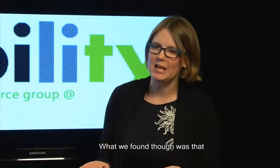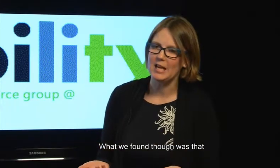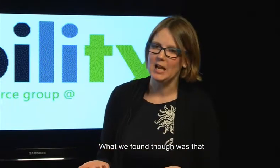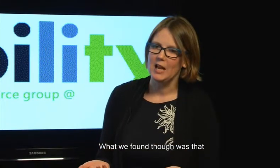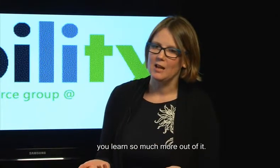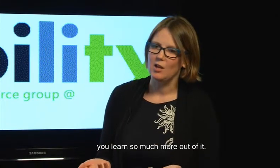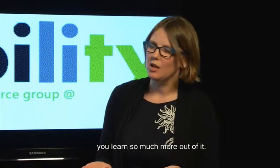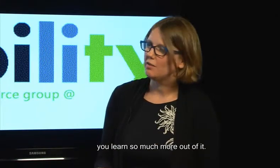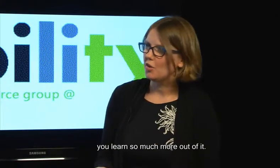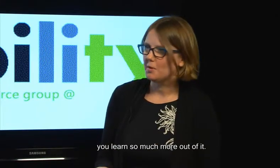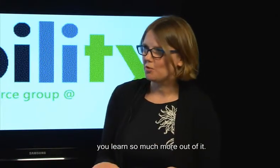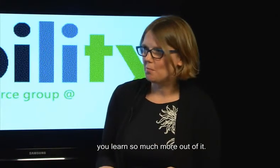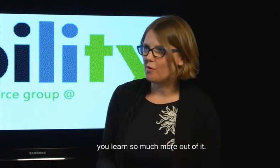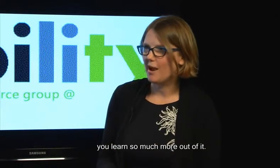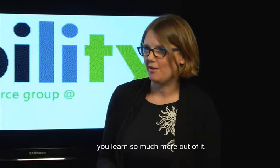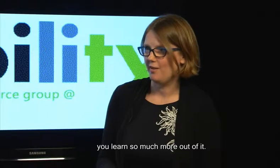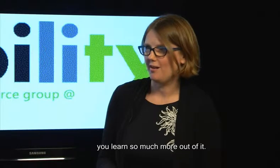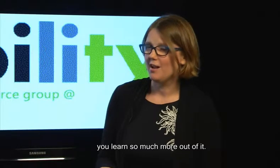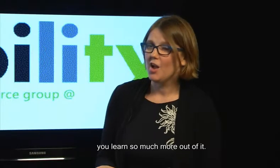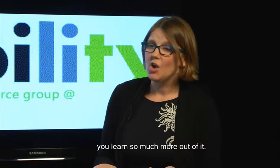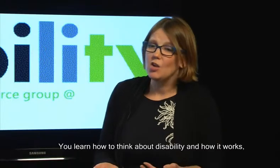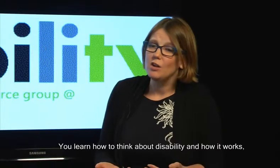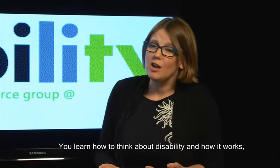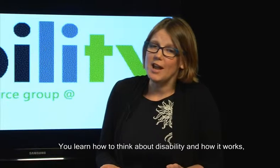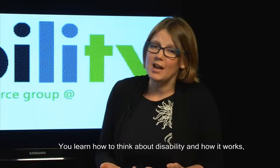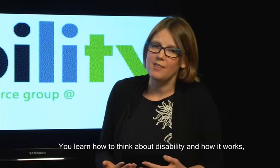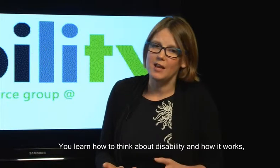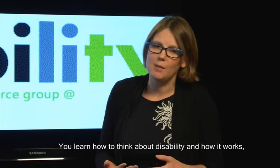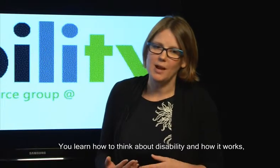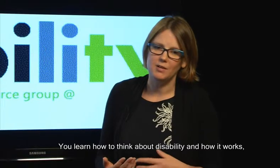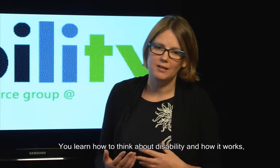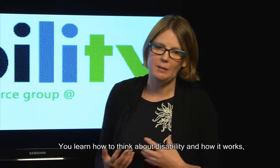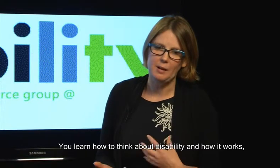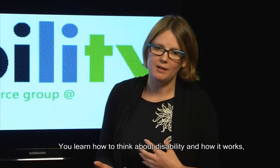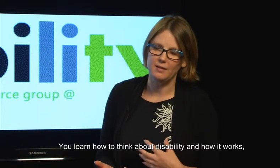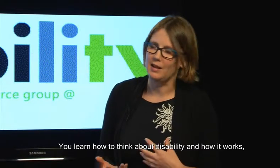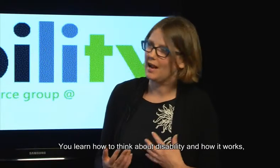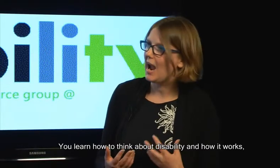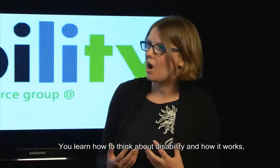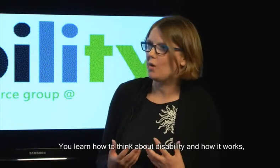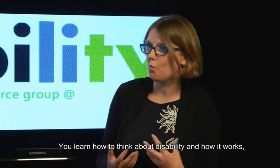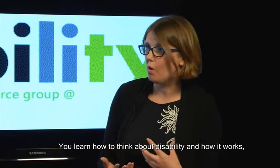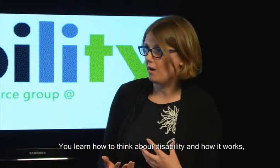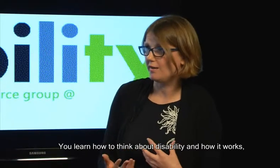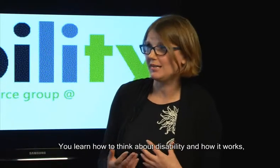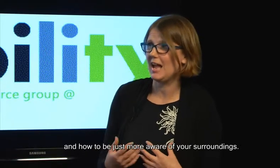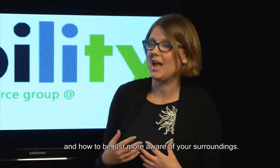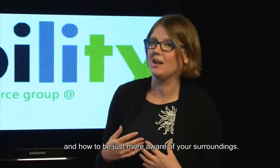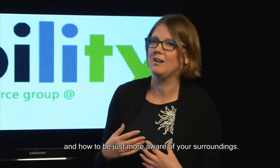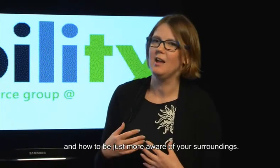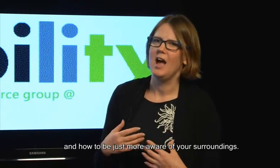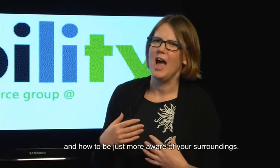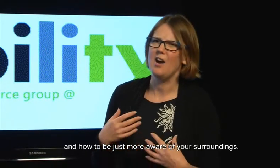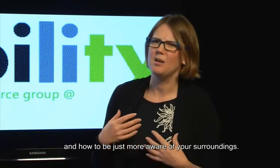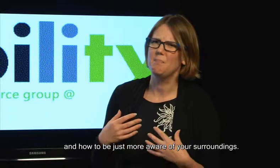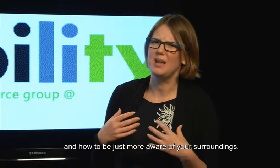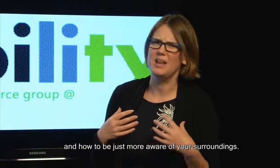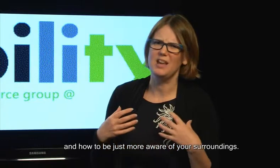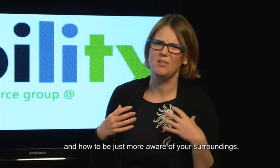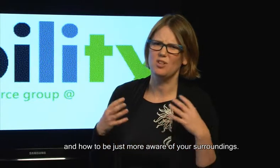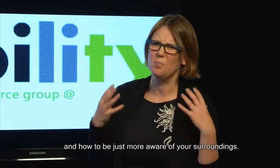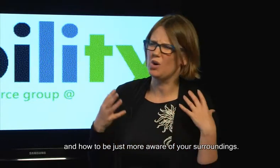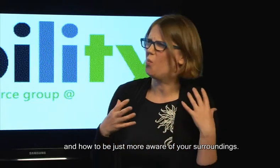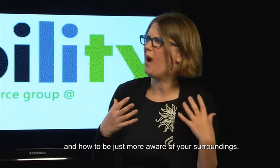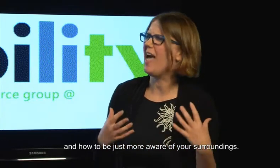is that you learn so much more out of it you learn how to think about disability and how it works and how to